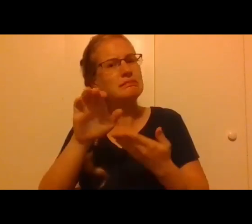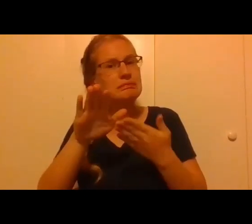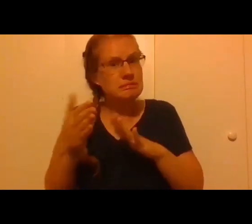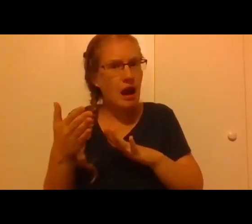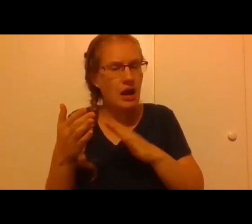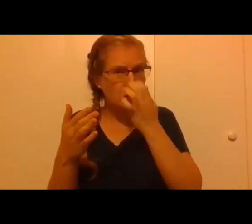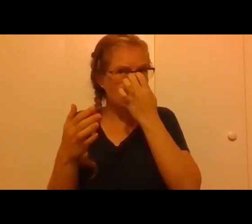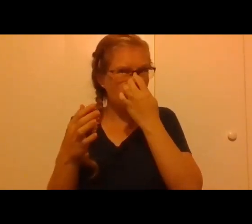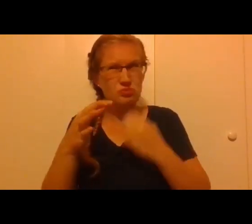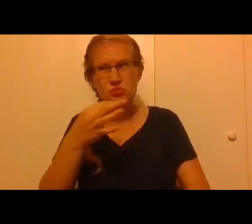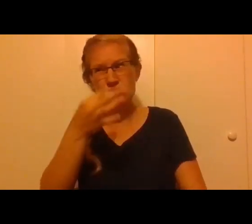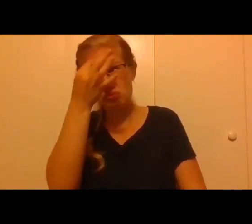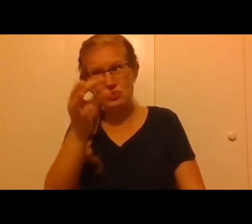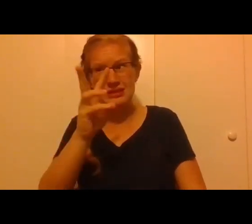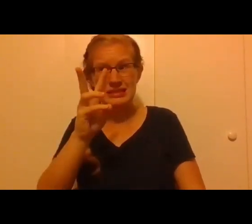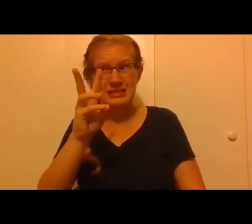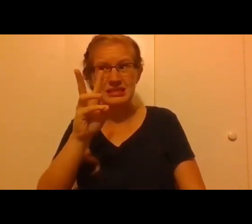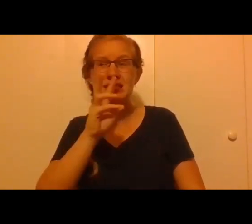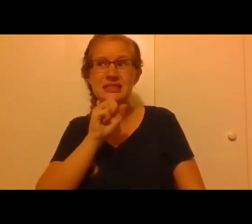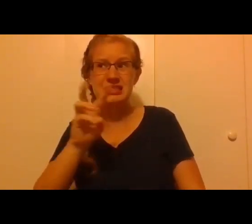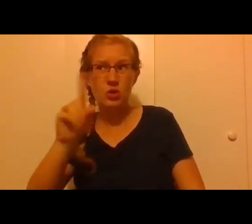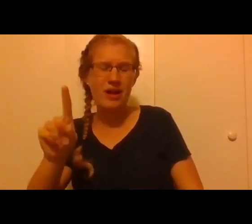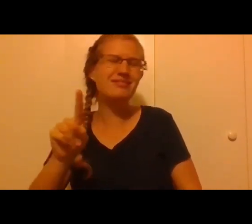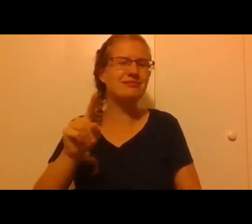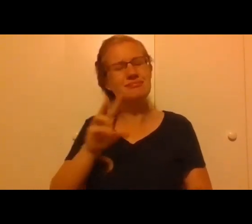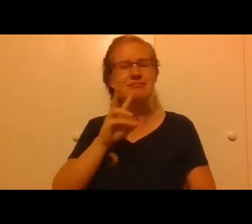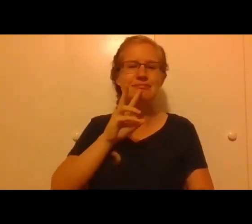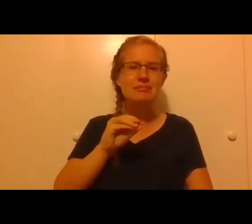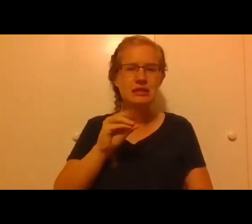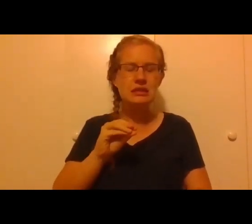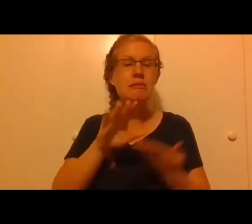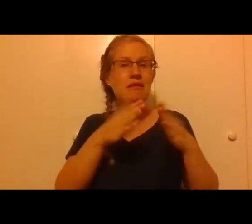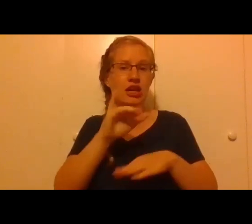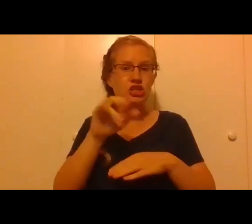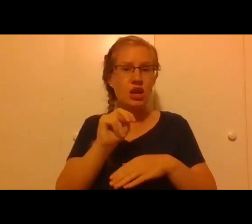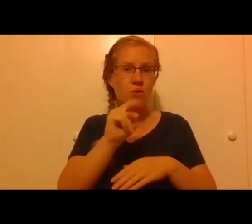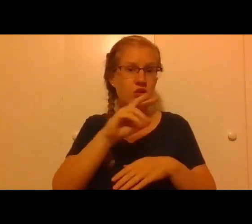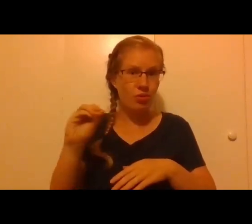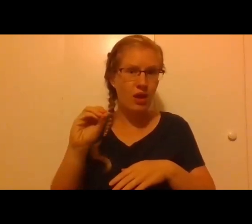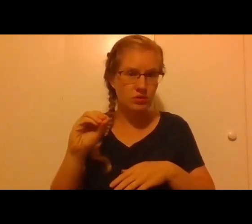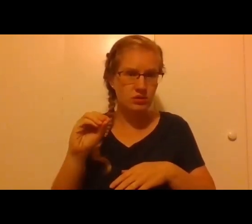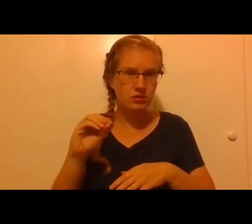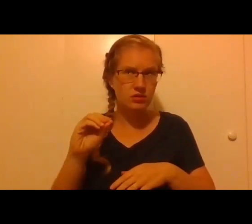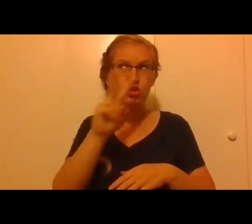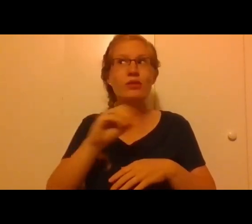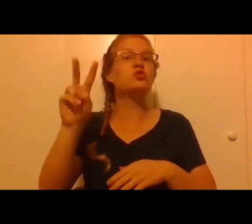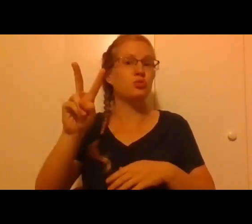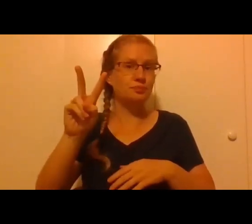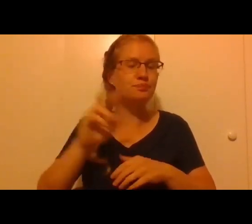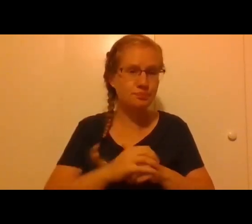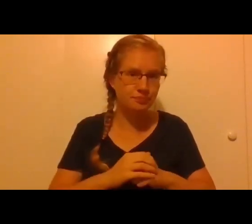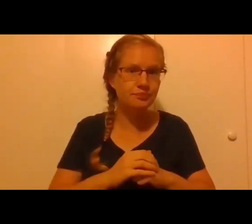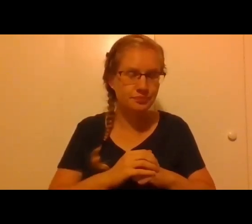was 61 years old. He was 60 years old, and he died in January of 2002, and so